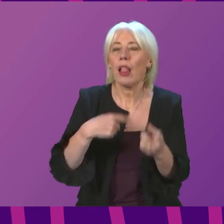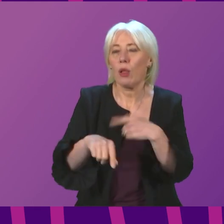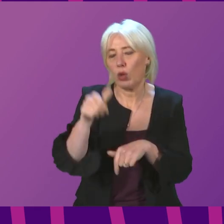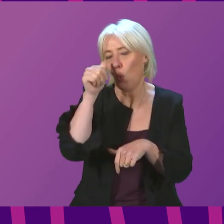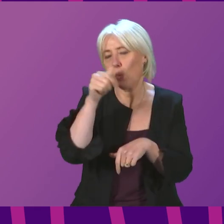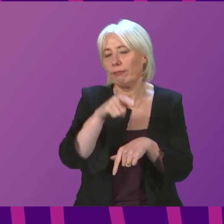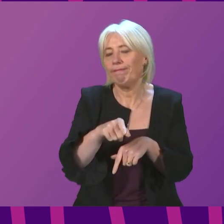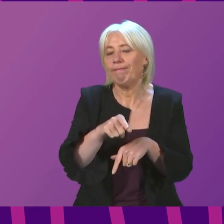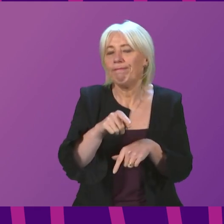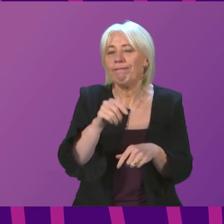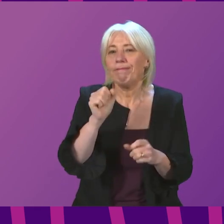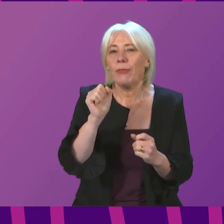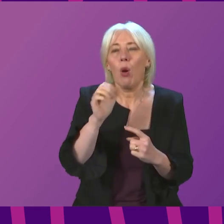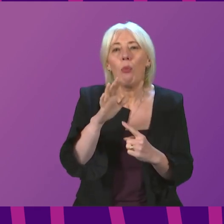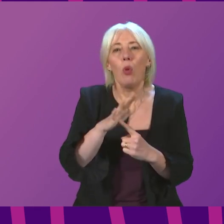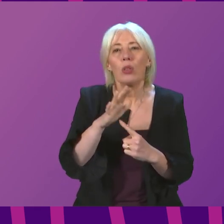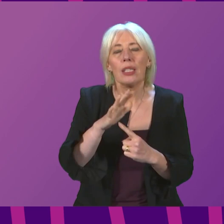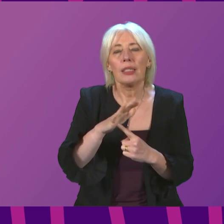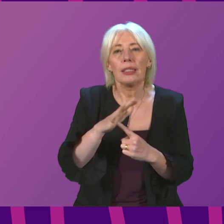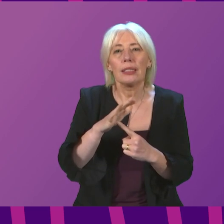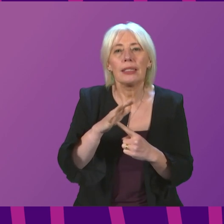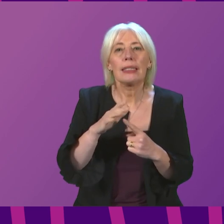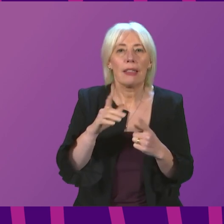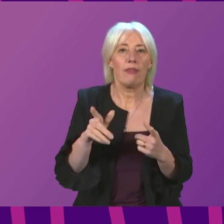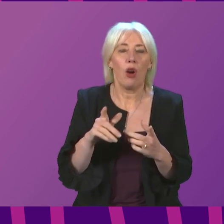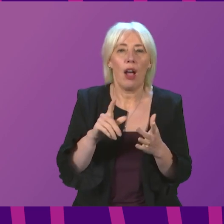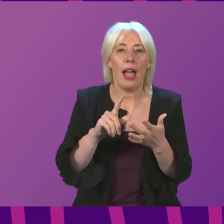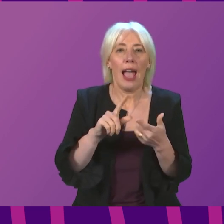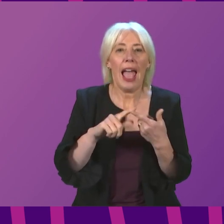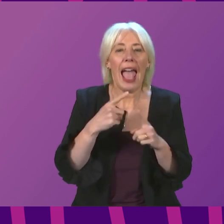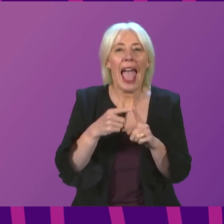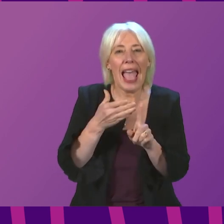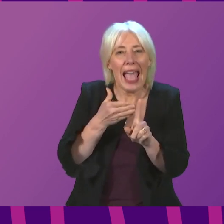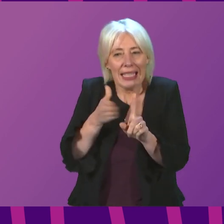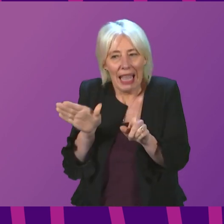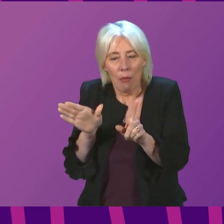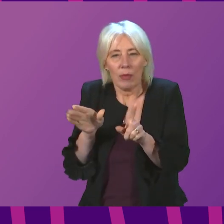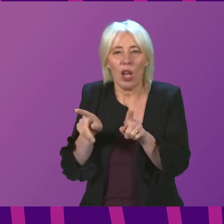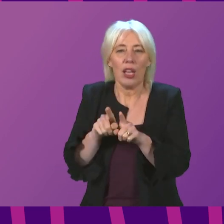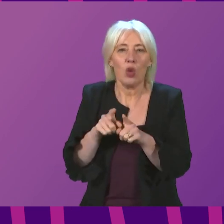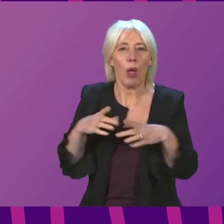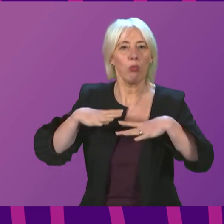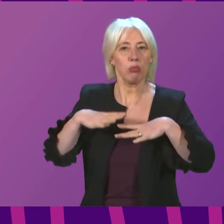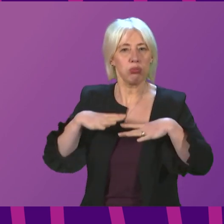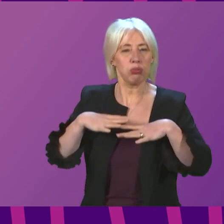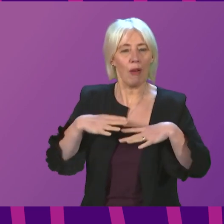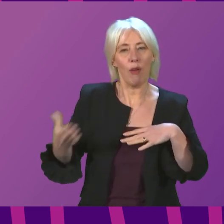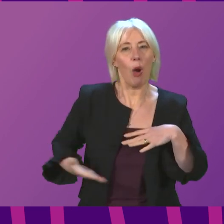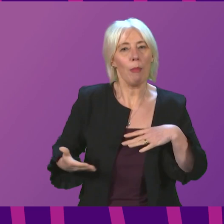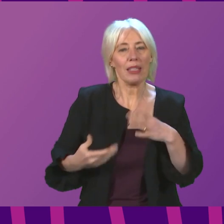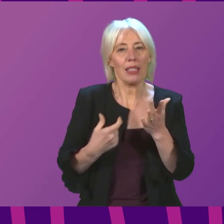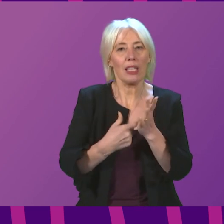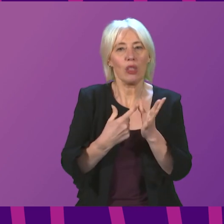importance of exemptions and relief around business rates over the course of the pandemic